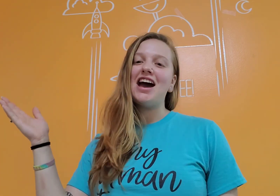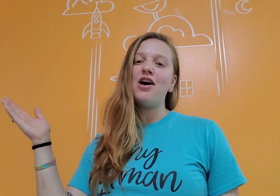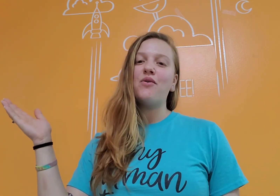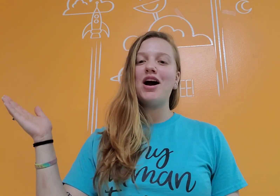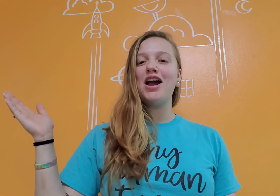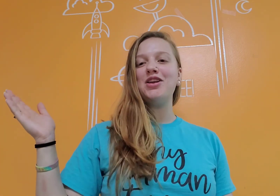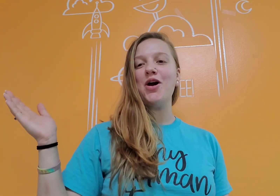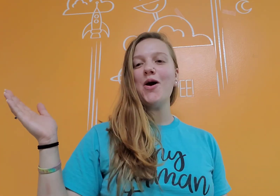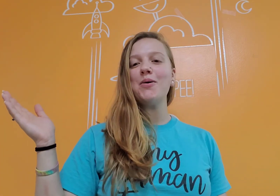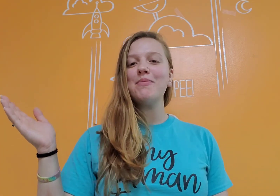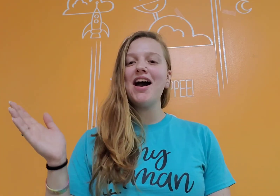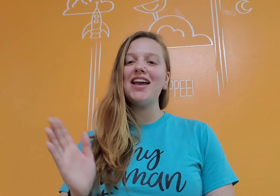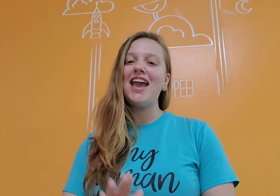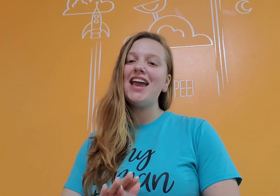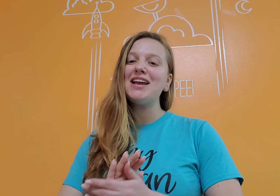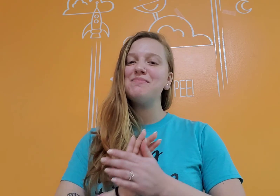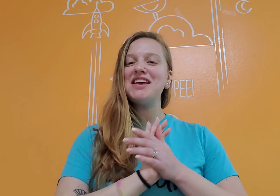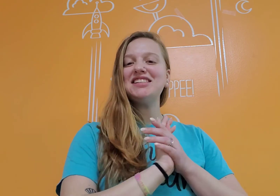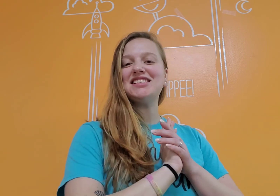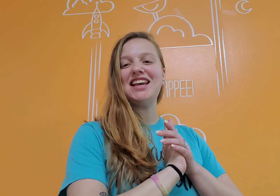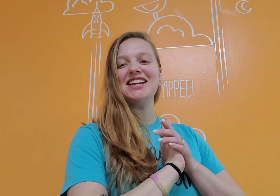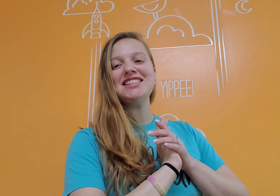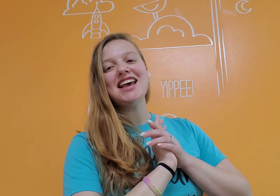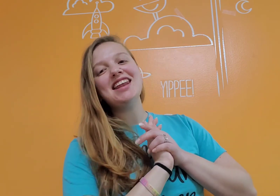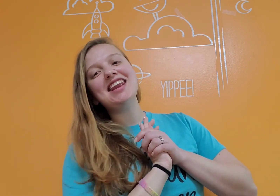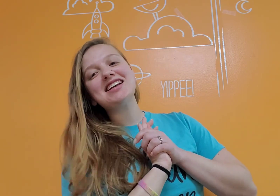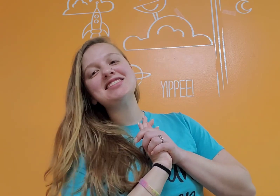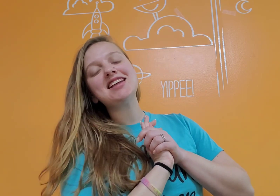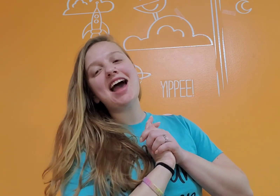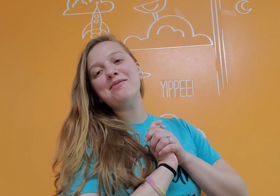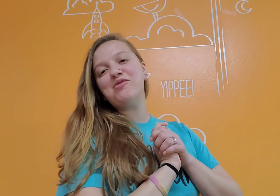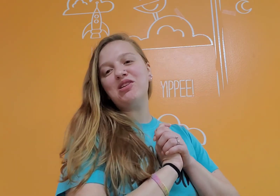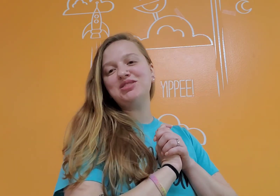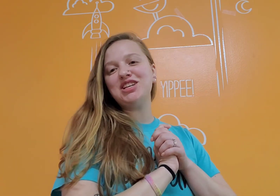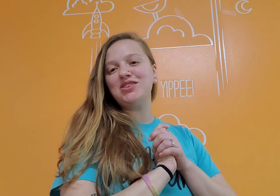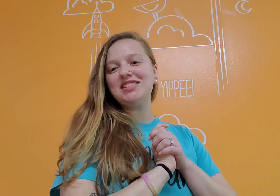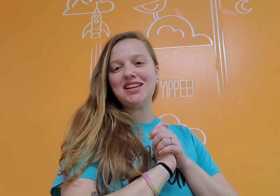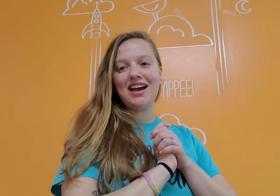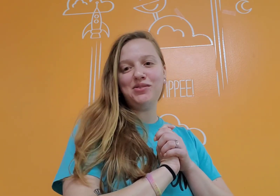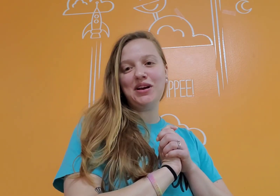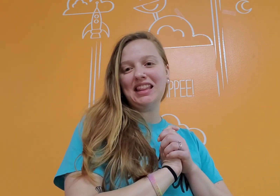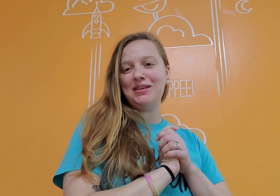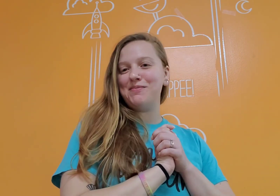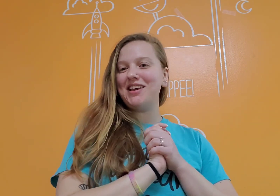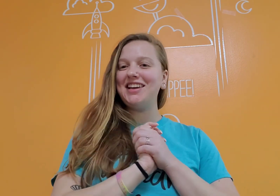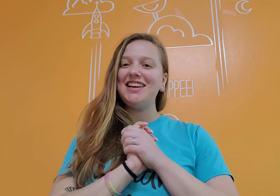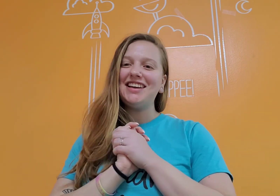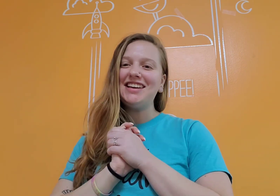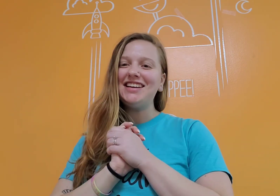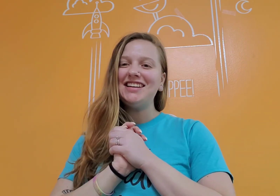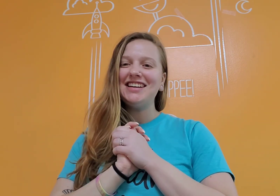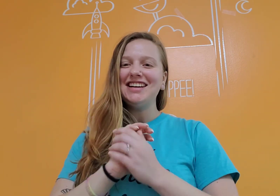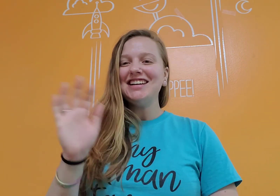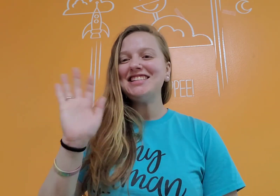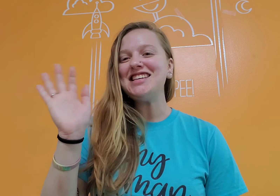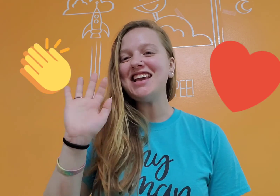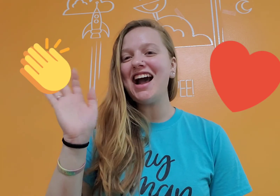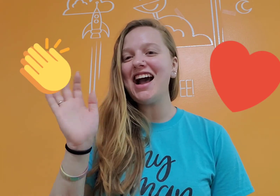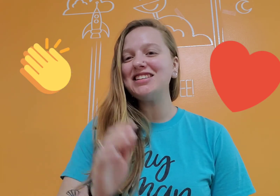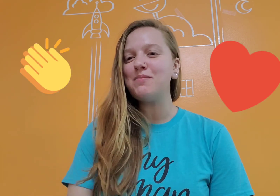I know my ABCs. Next time, won't you sign with me? See you guys. Have